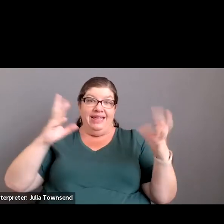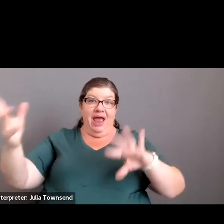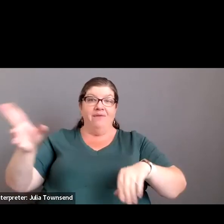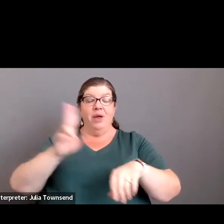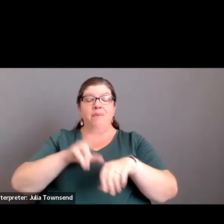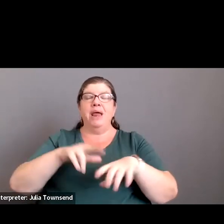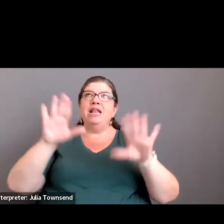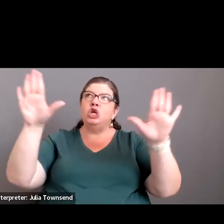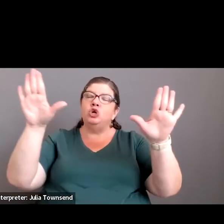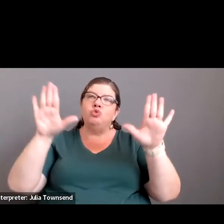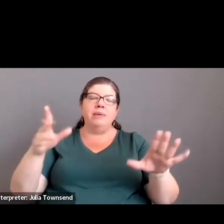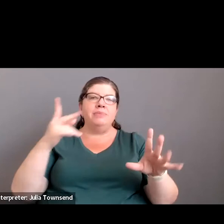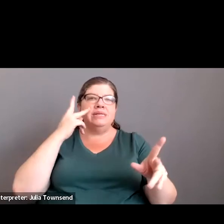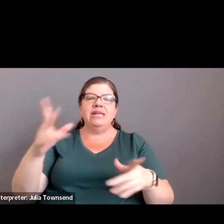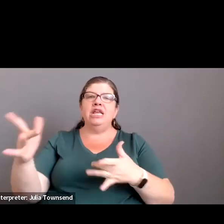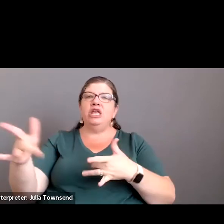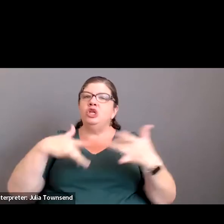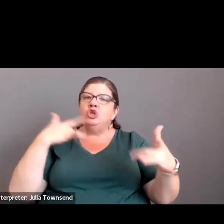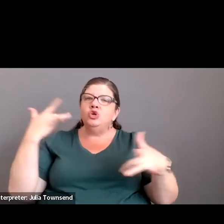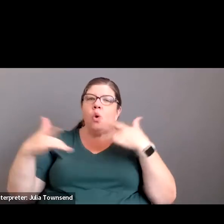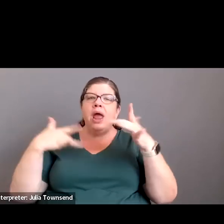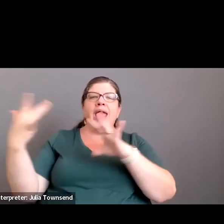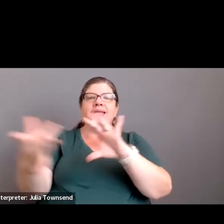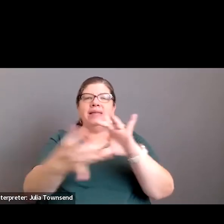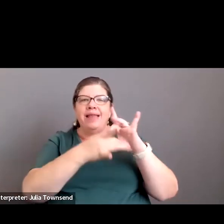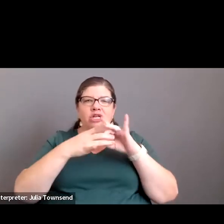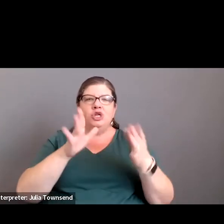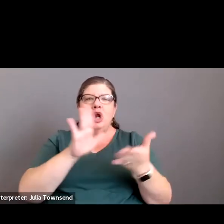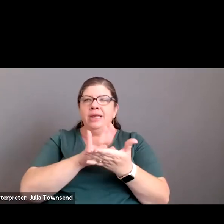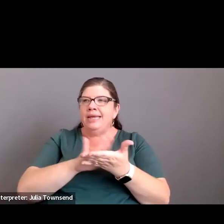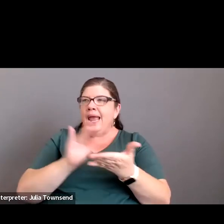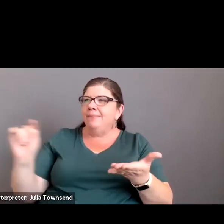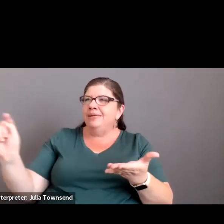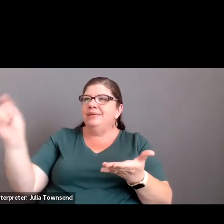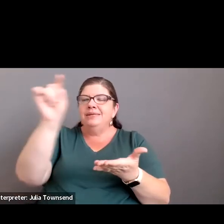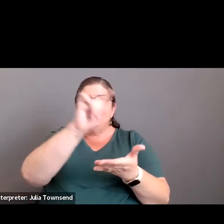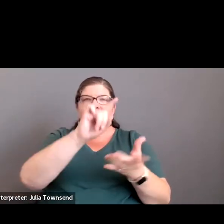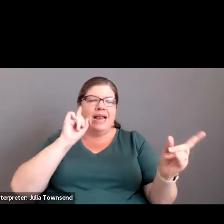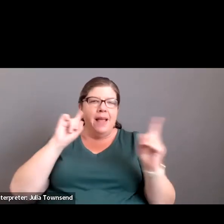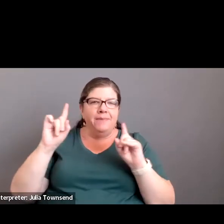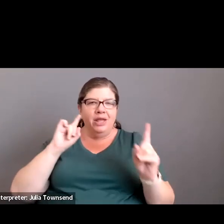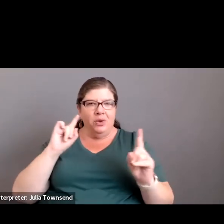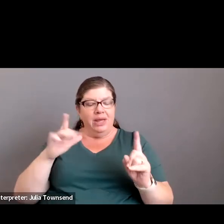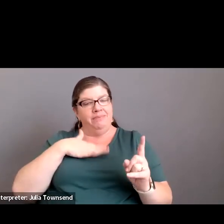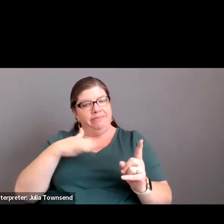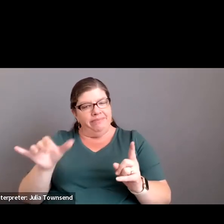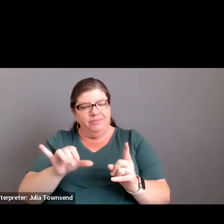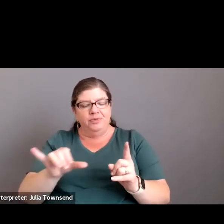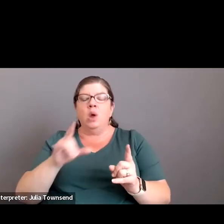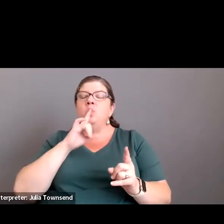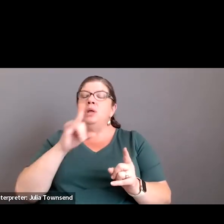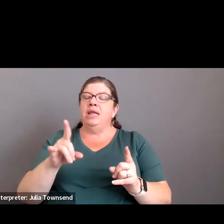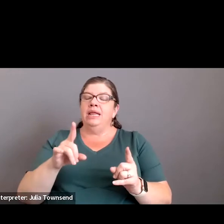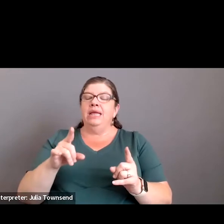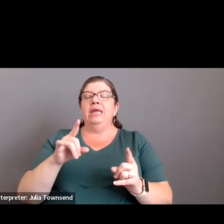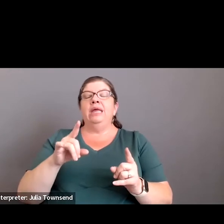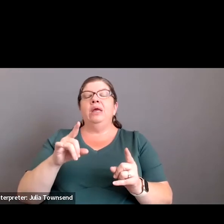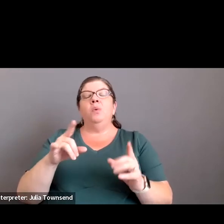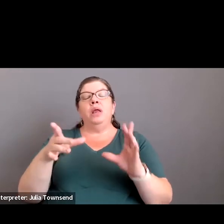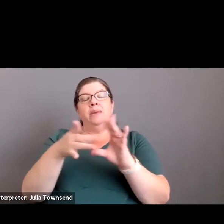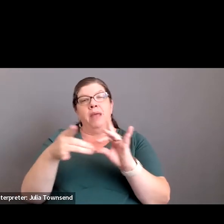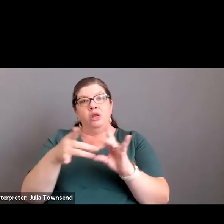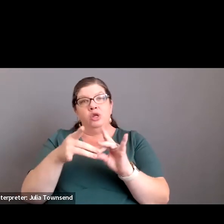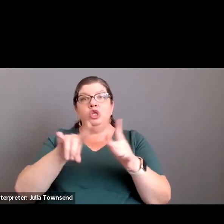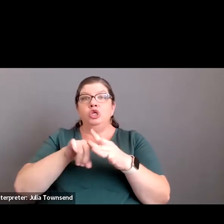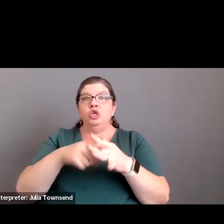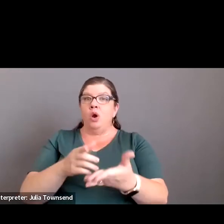incredible to see all the joy and connection on campus and on all the other campuses, as I'm hearing. And I just want to note that with the